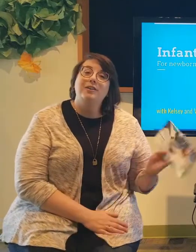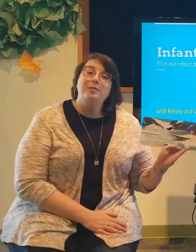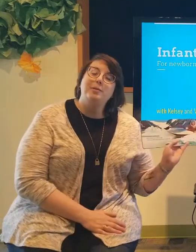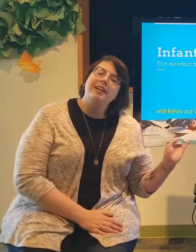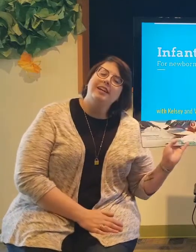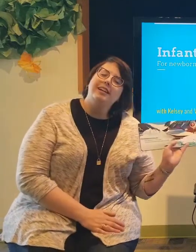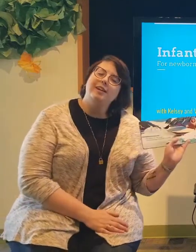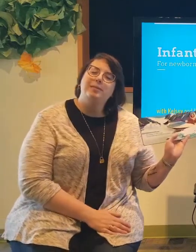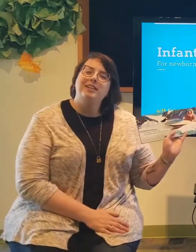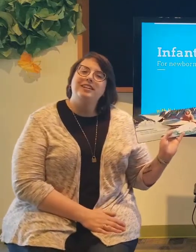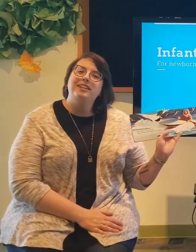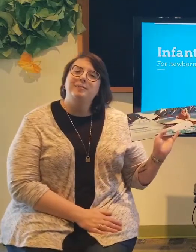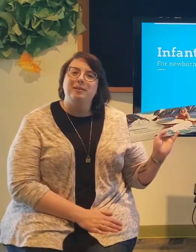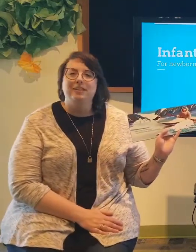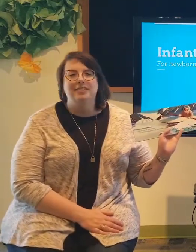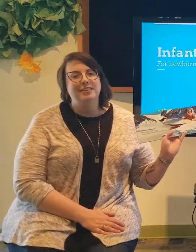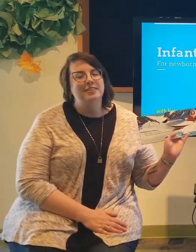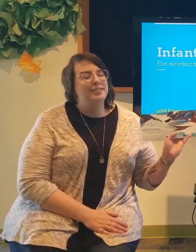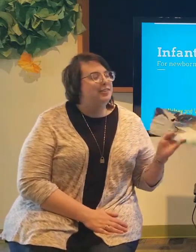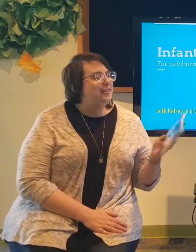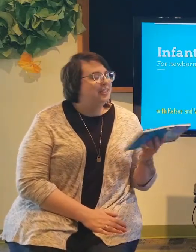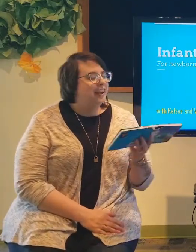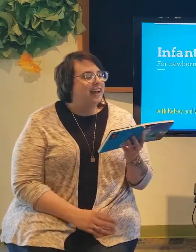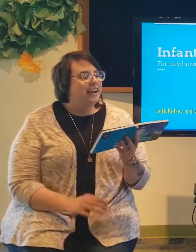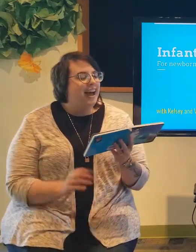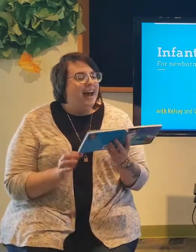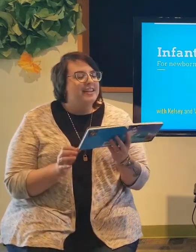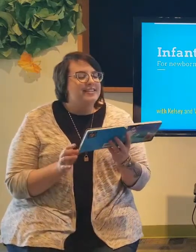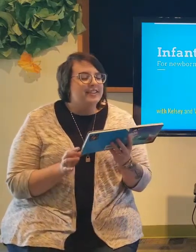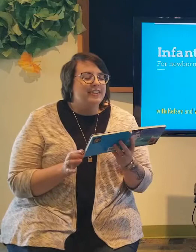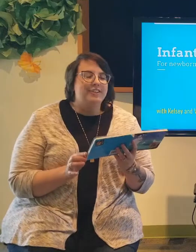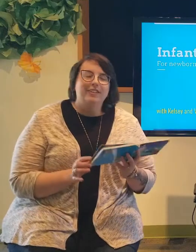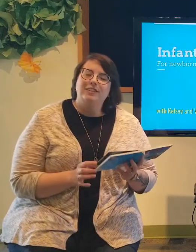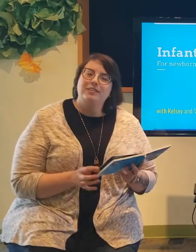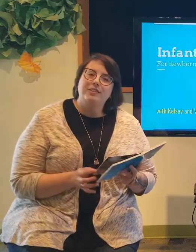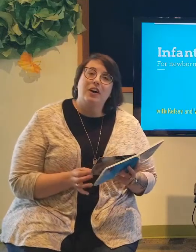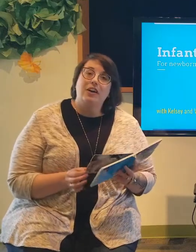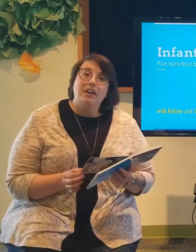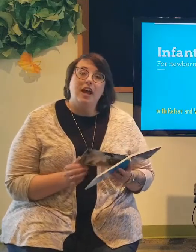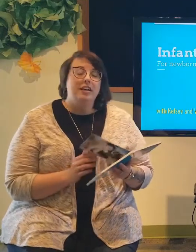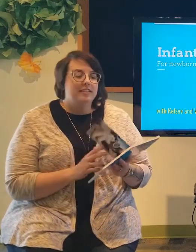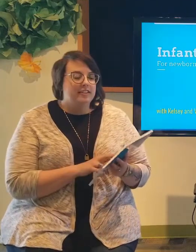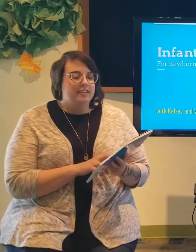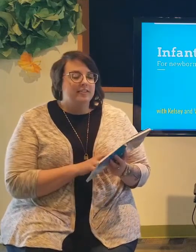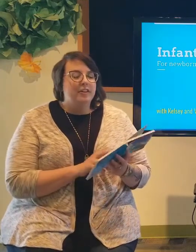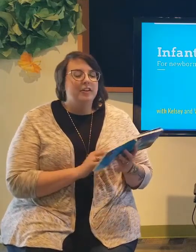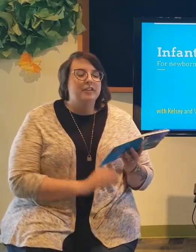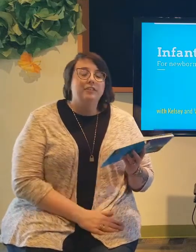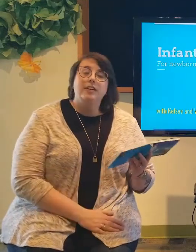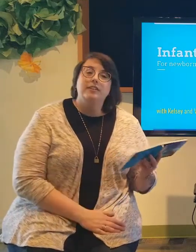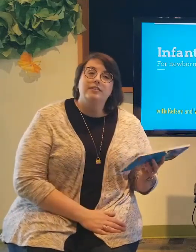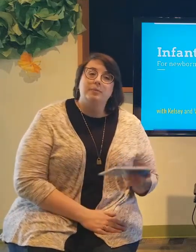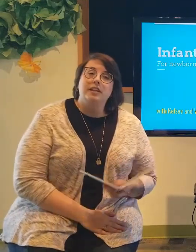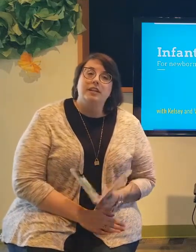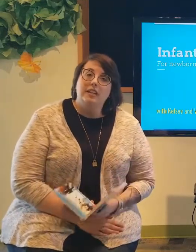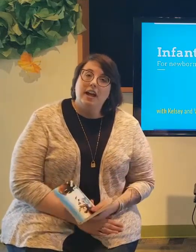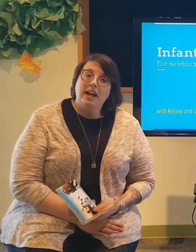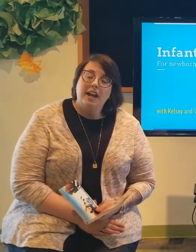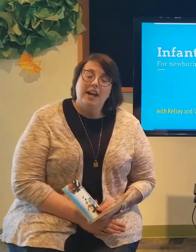baby beluga, sing your little song. Sing for all your friends. We like